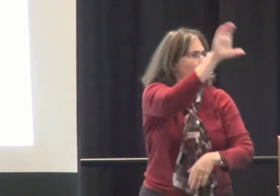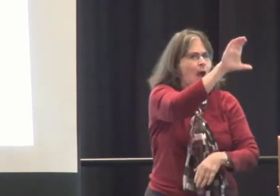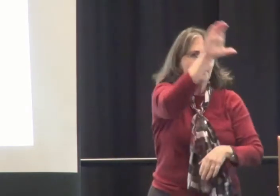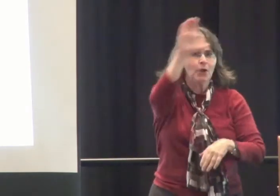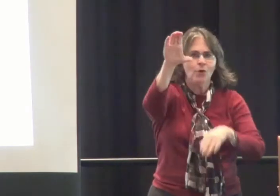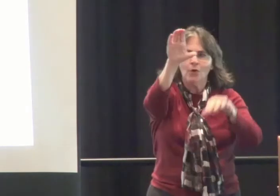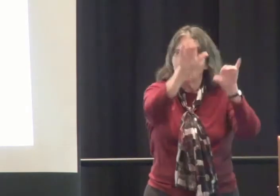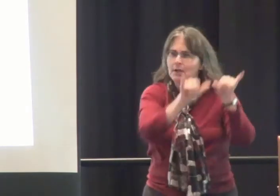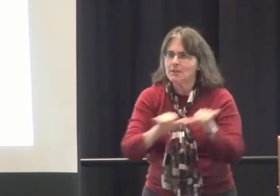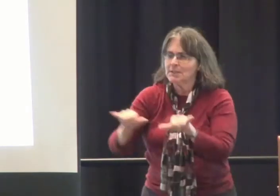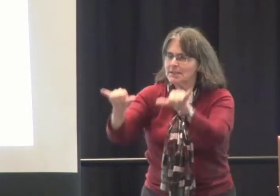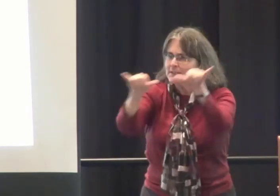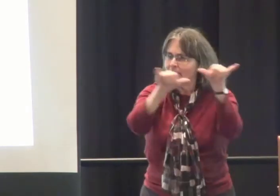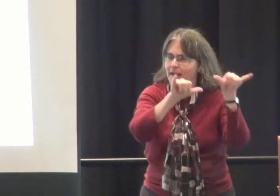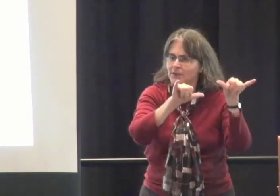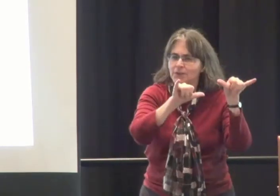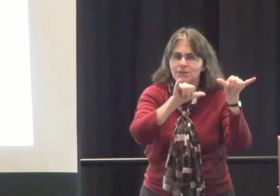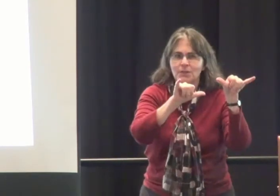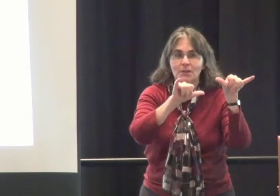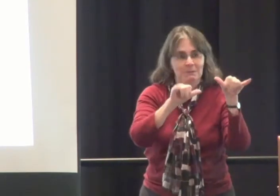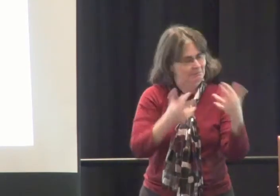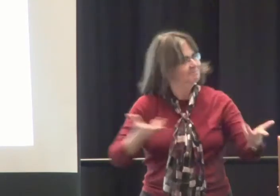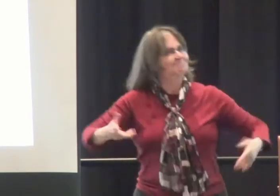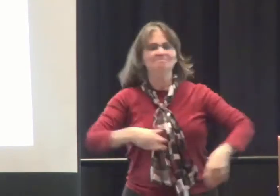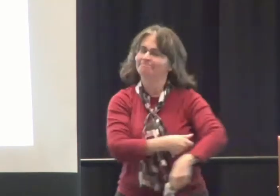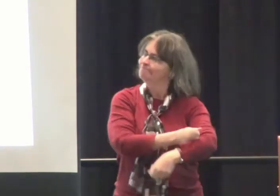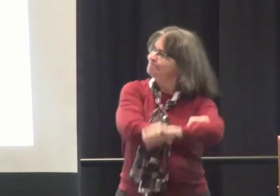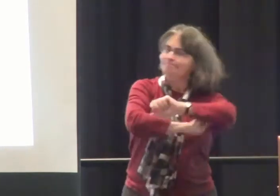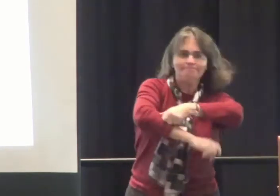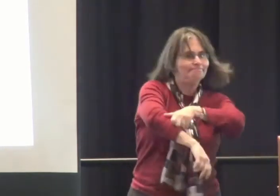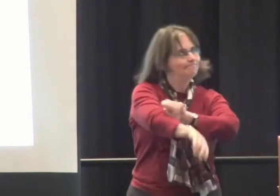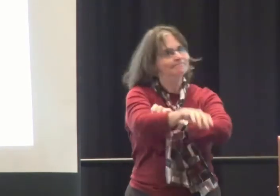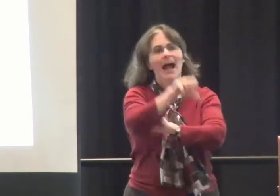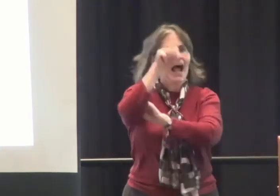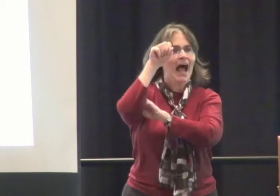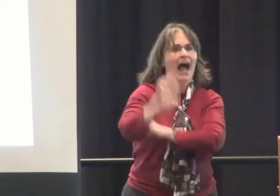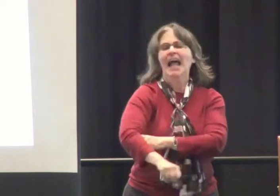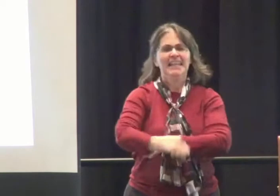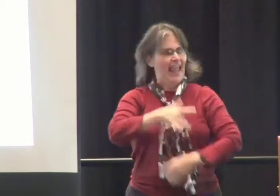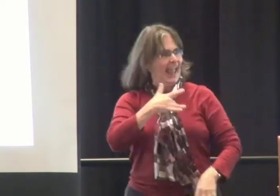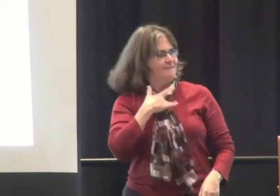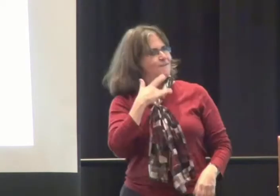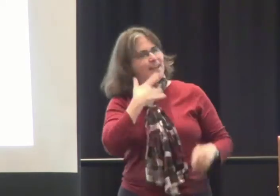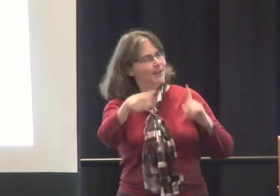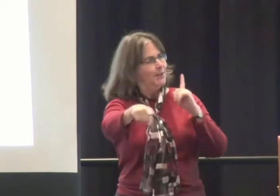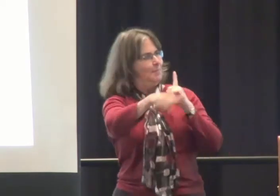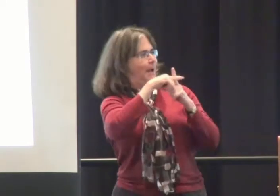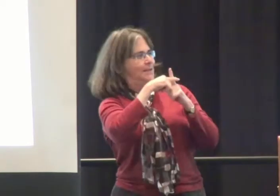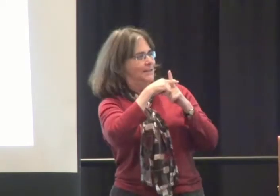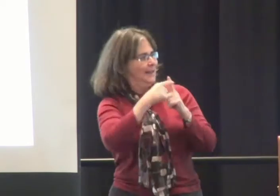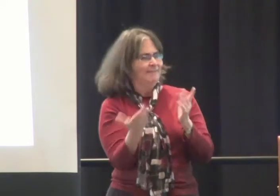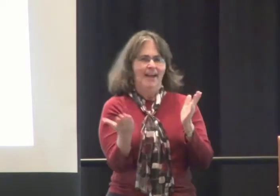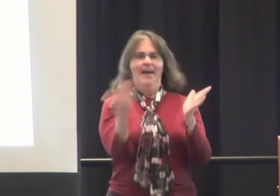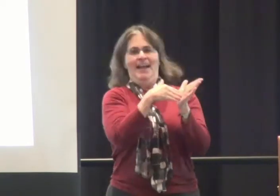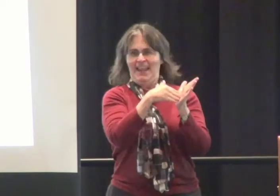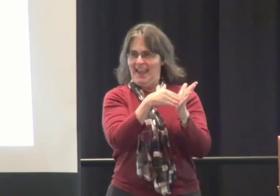professional training that was regarding the new Common Core standards. So yet again, she showed that eager nature and that